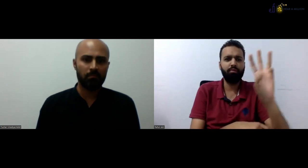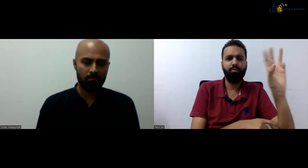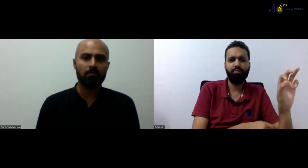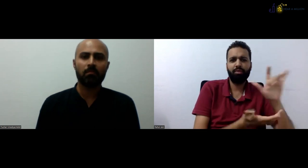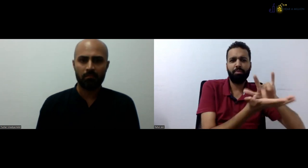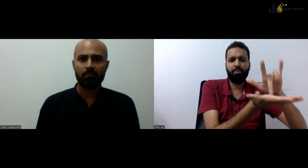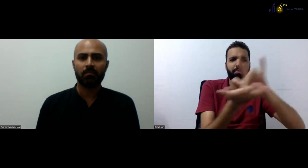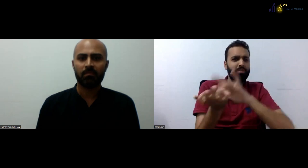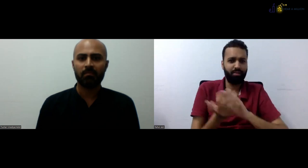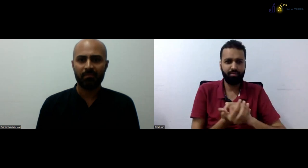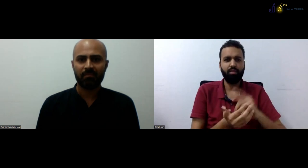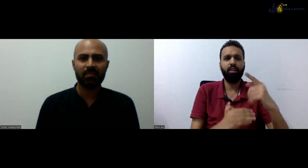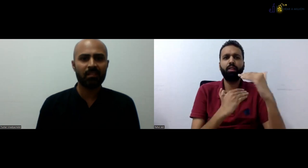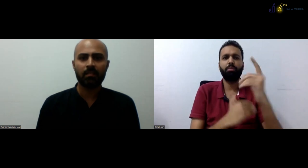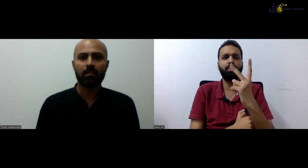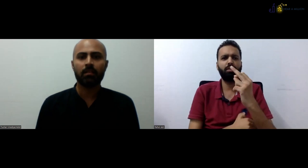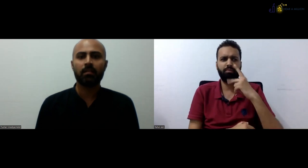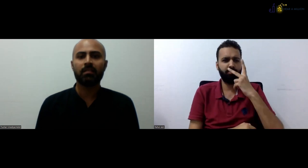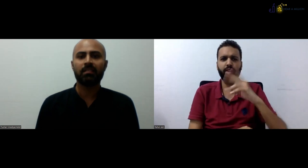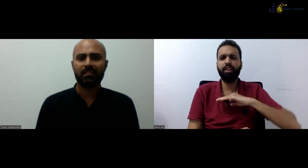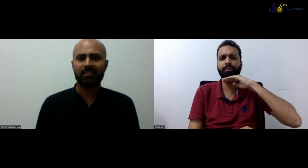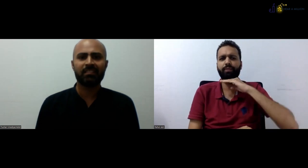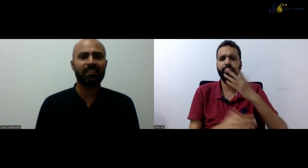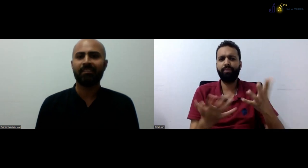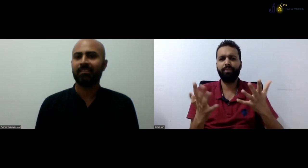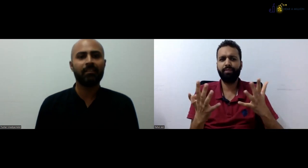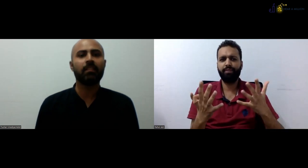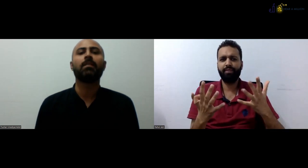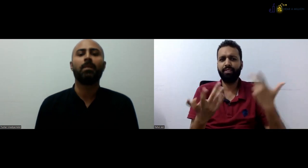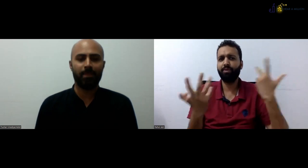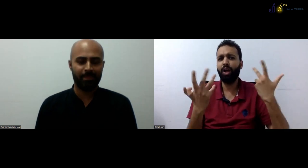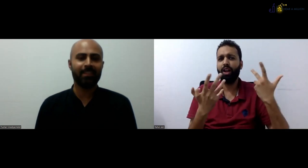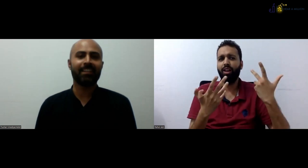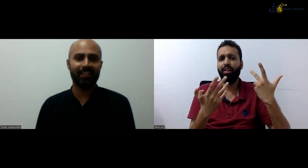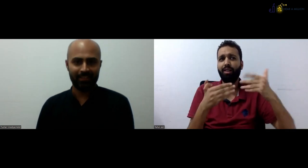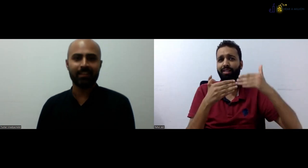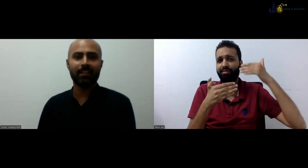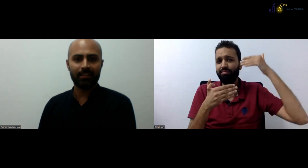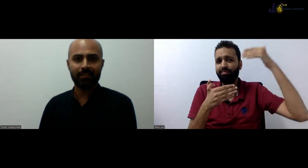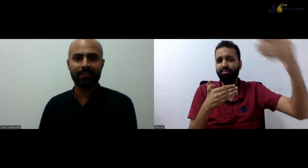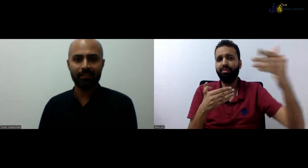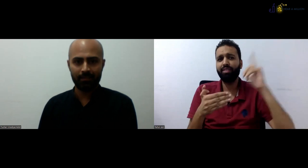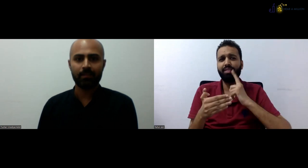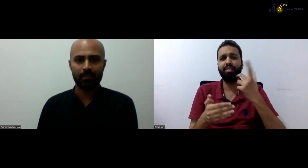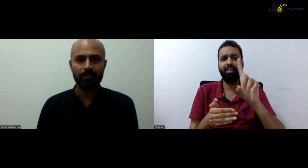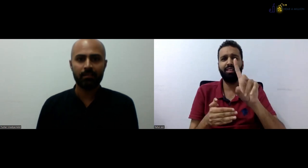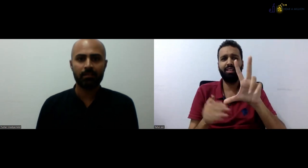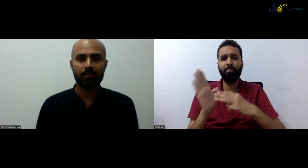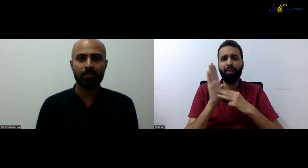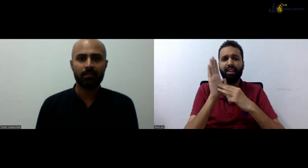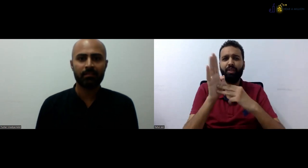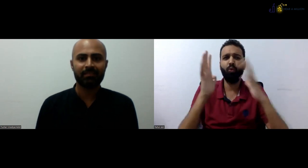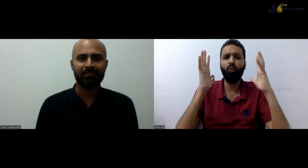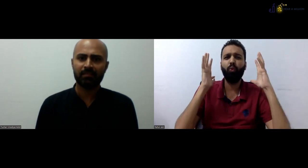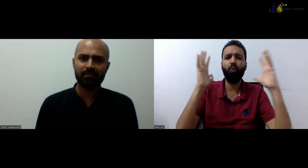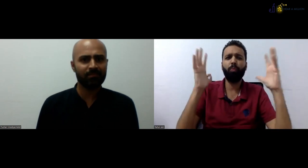We have 30, 30 seats each at all these institutes, but we think we need more, right? Because going